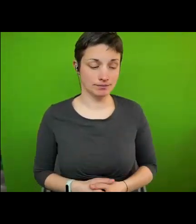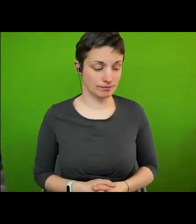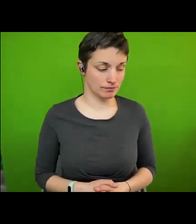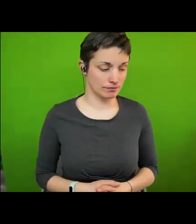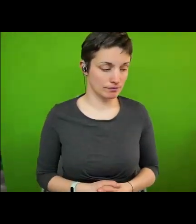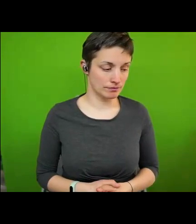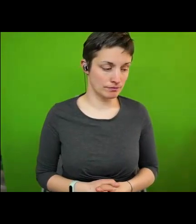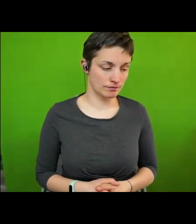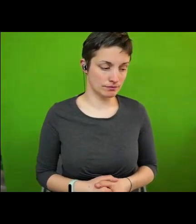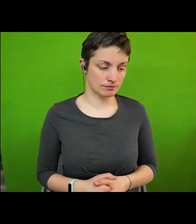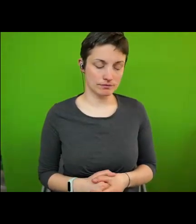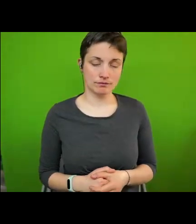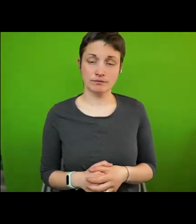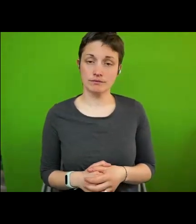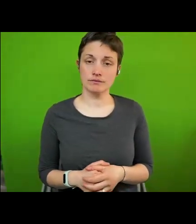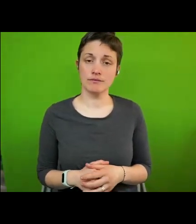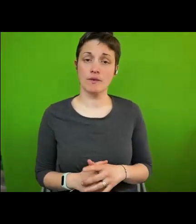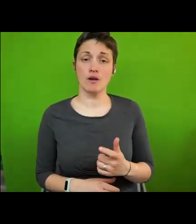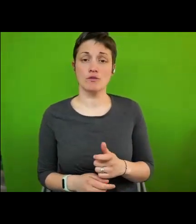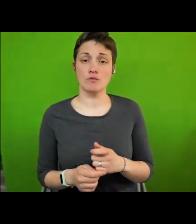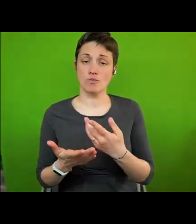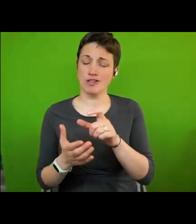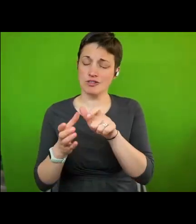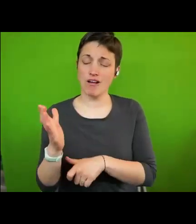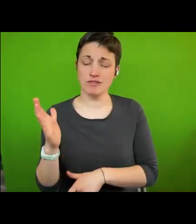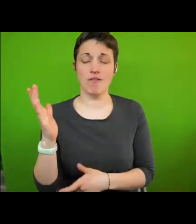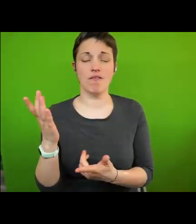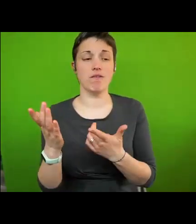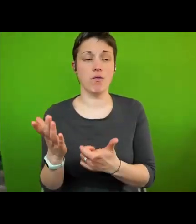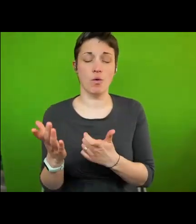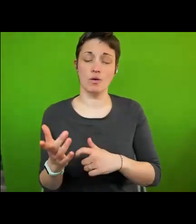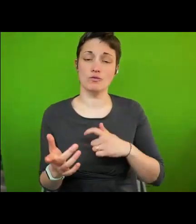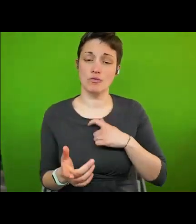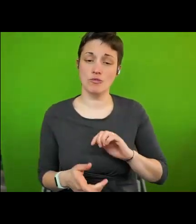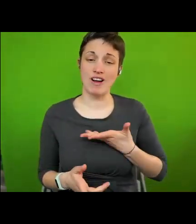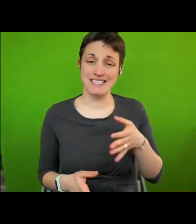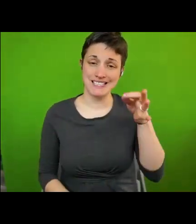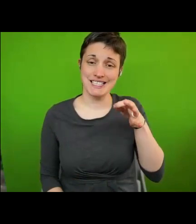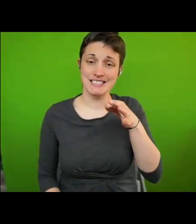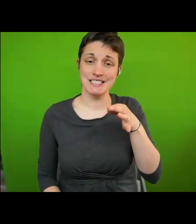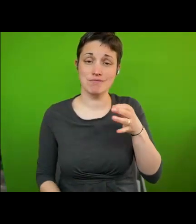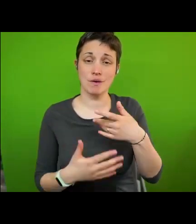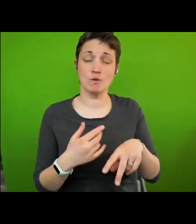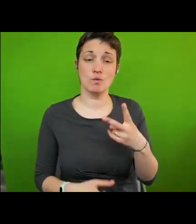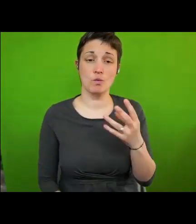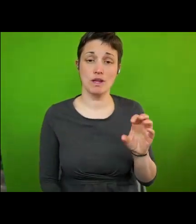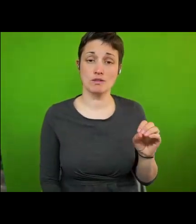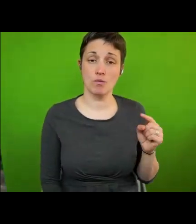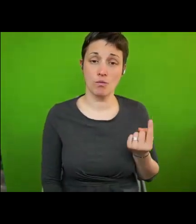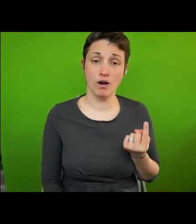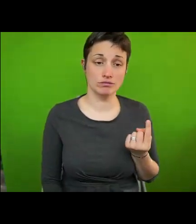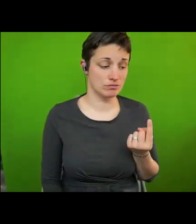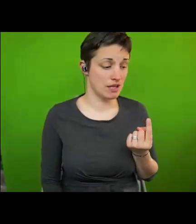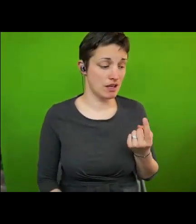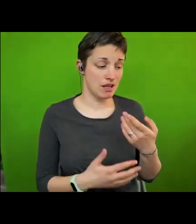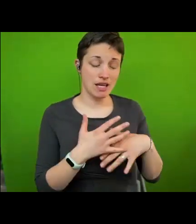the european charter for the safeguarding of human rights in the city was adopted in 2000 in 2001 the south korean